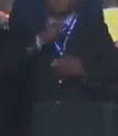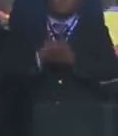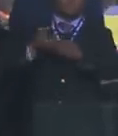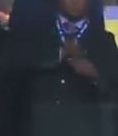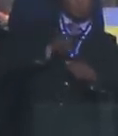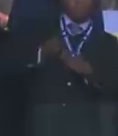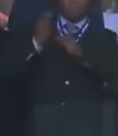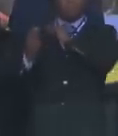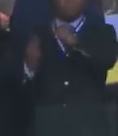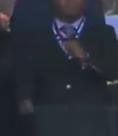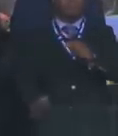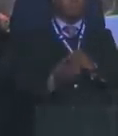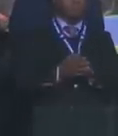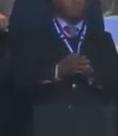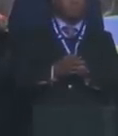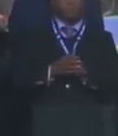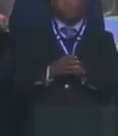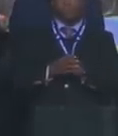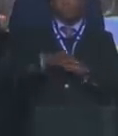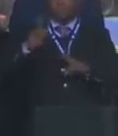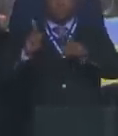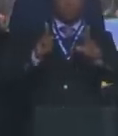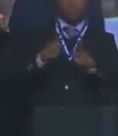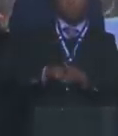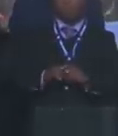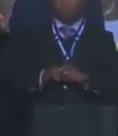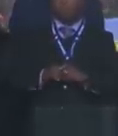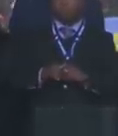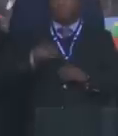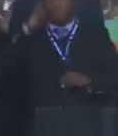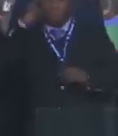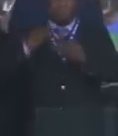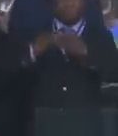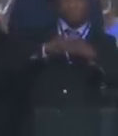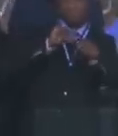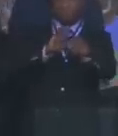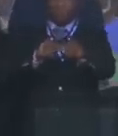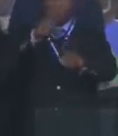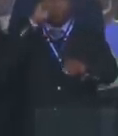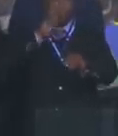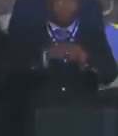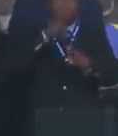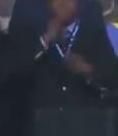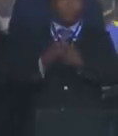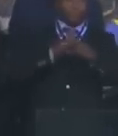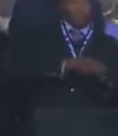must live side by side. Dreaming the same dream. Realizing at the crucible of time in our land.